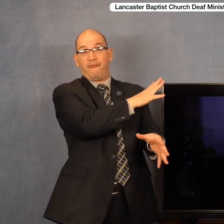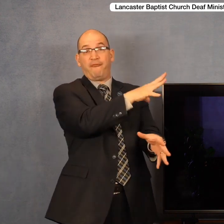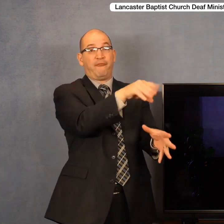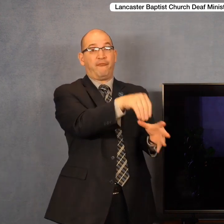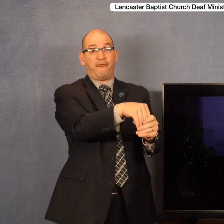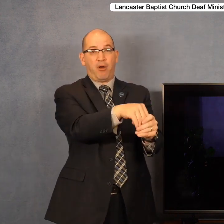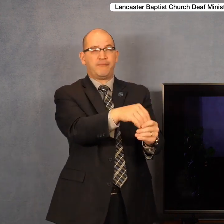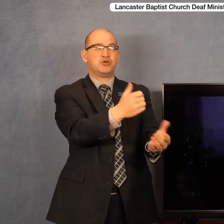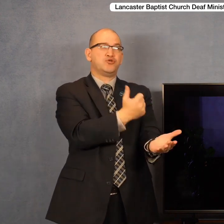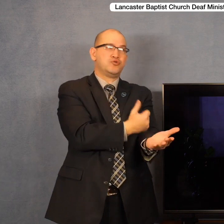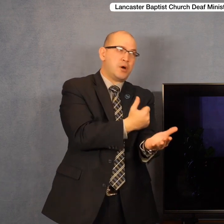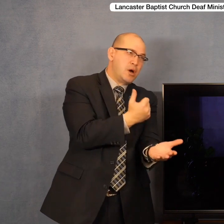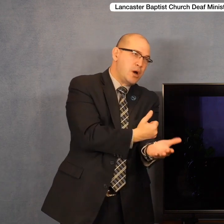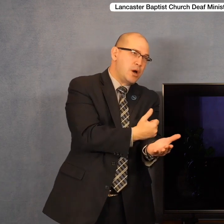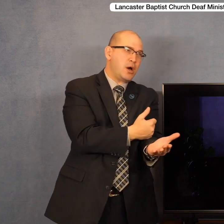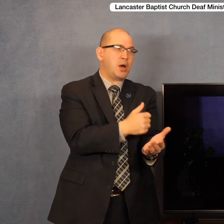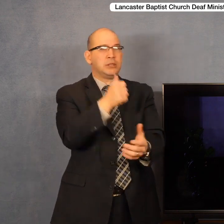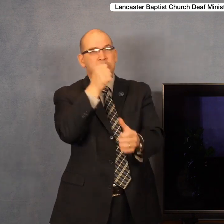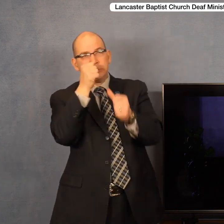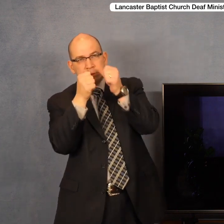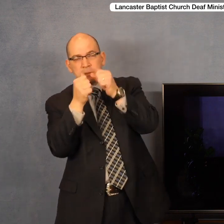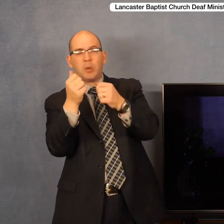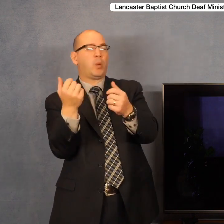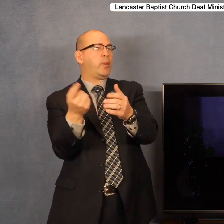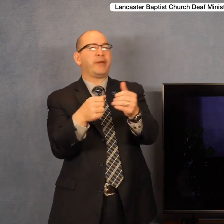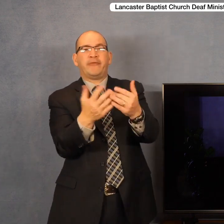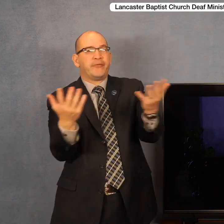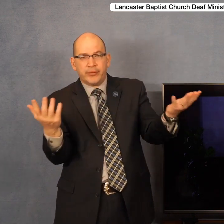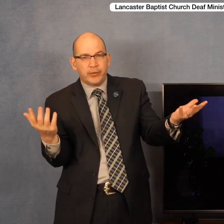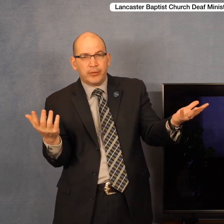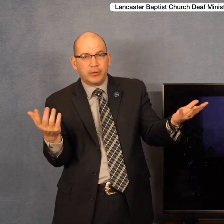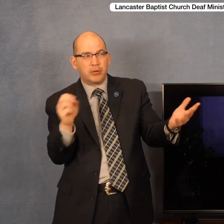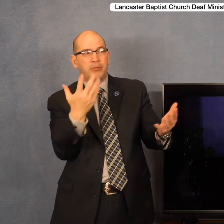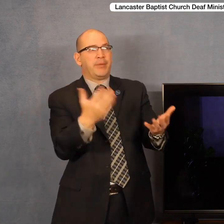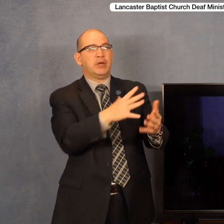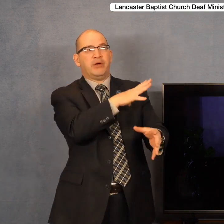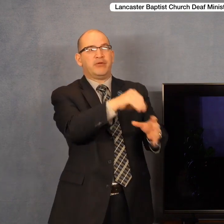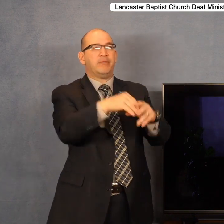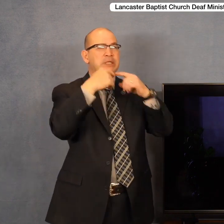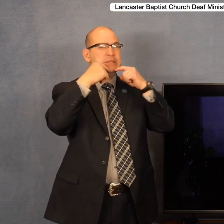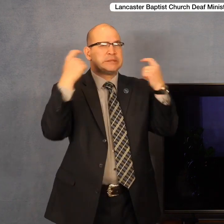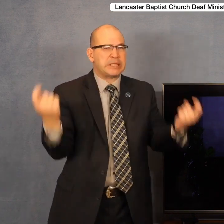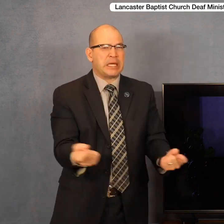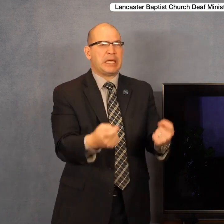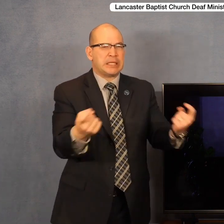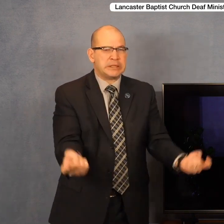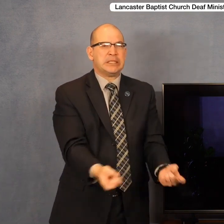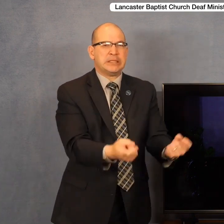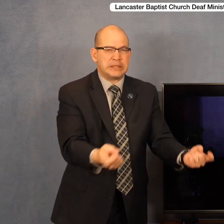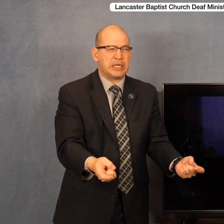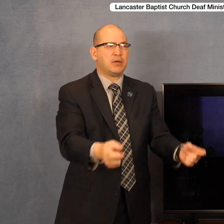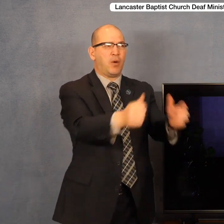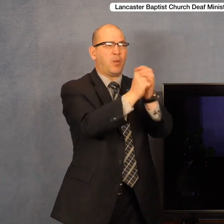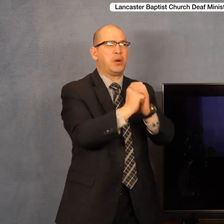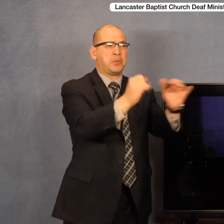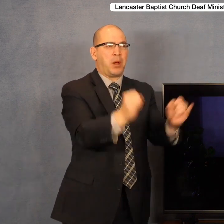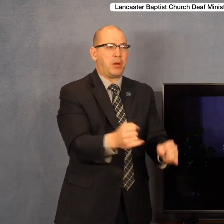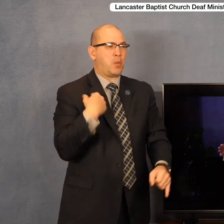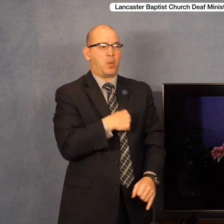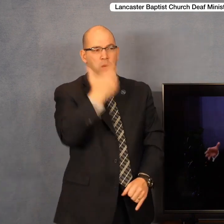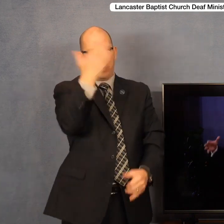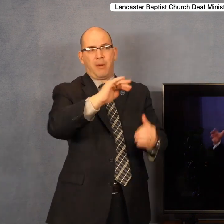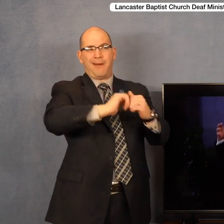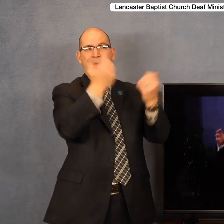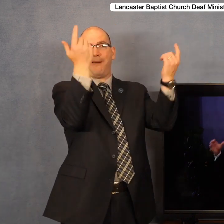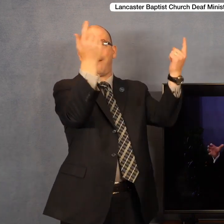narcotics or incessant immoral or behavior related to idolatry. We do not know what